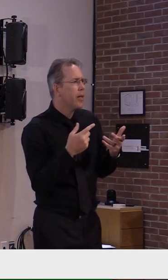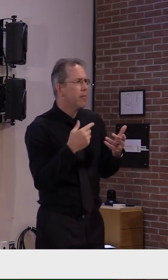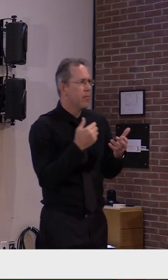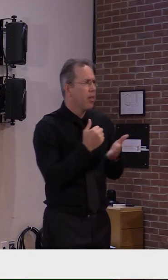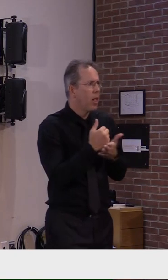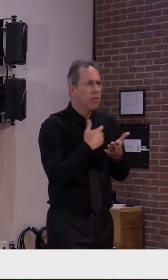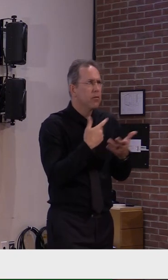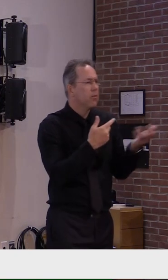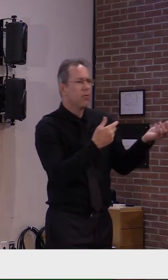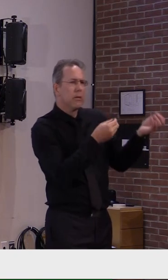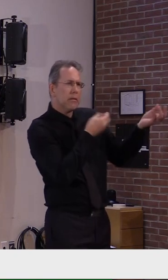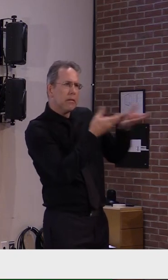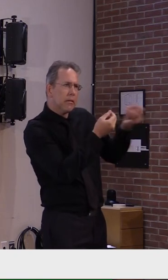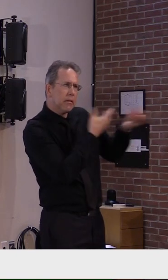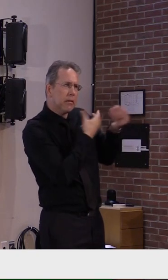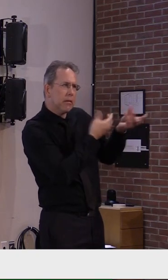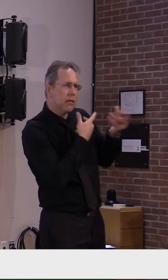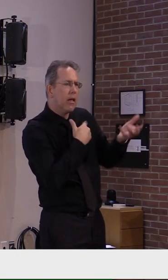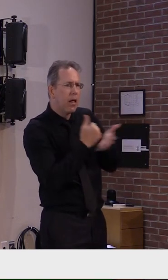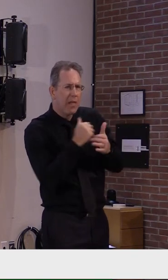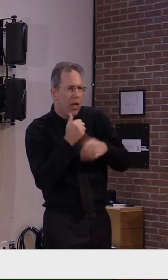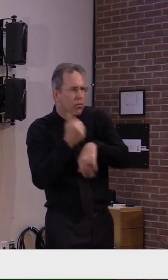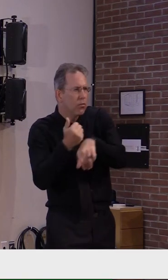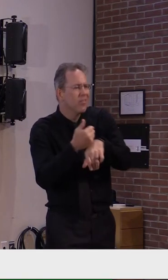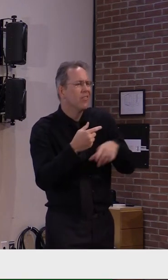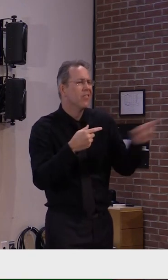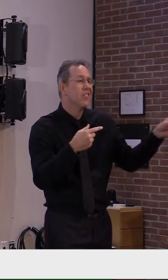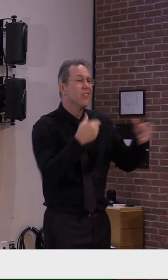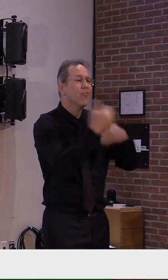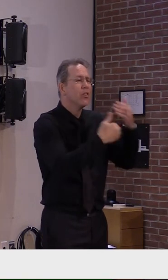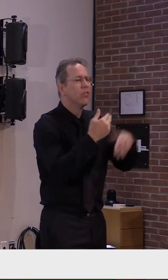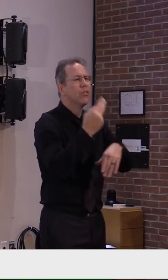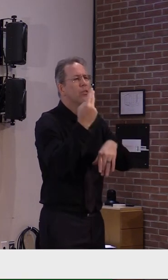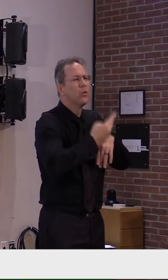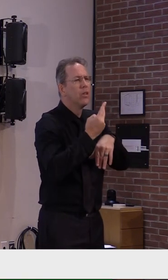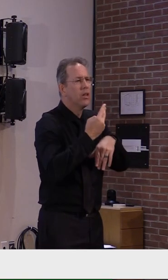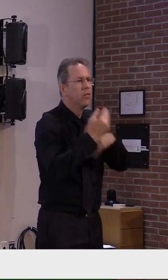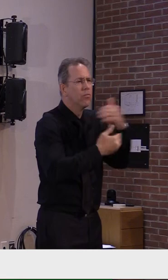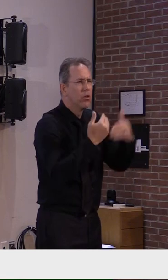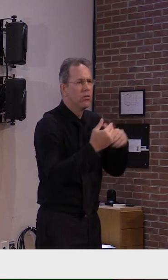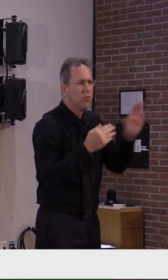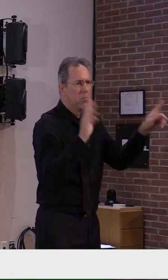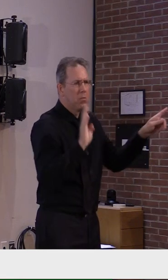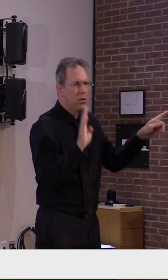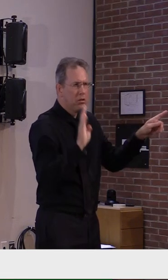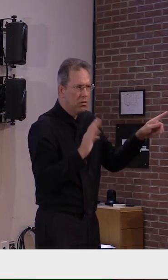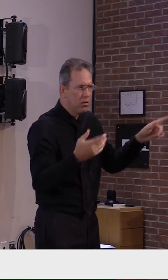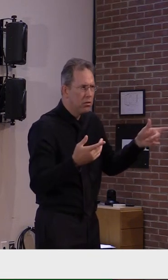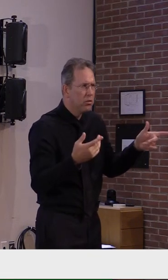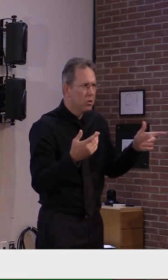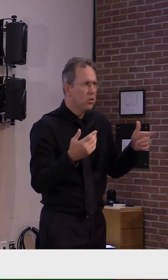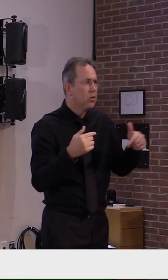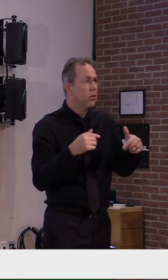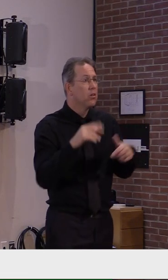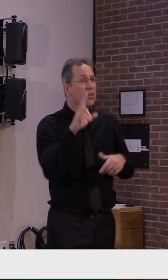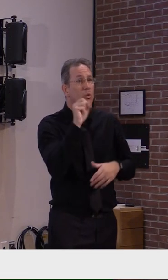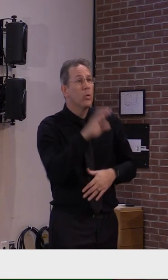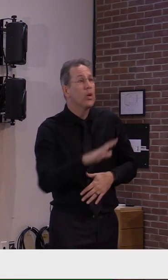1.8 days. When you look at other labs throughout the country, they are starting to become overwhelmed by